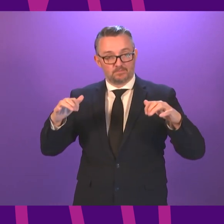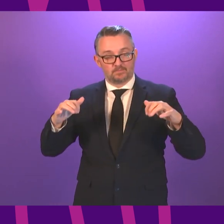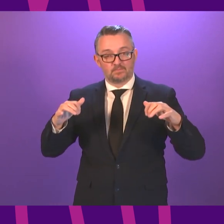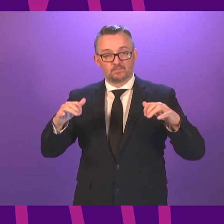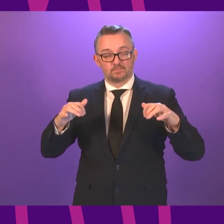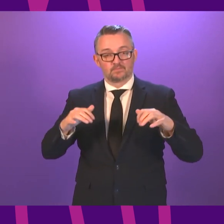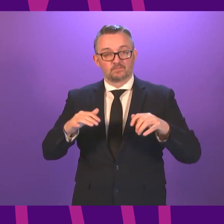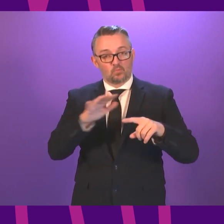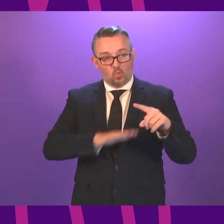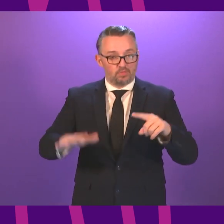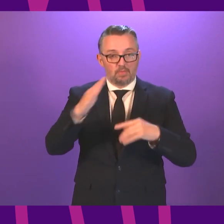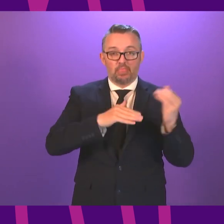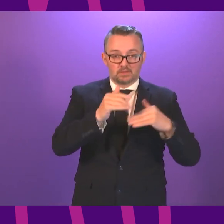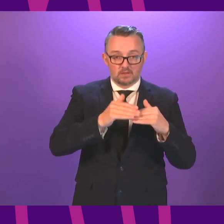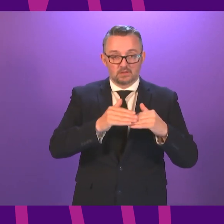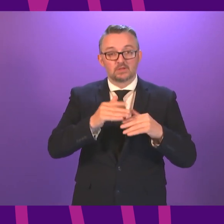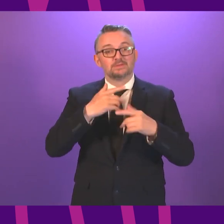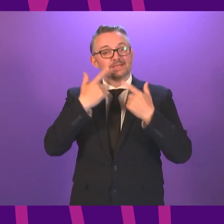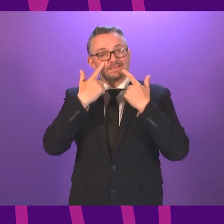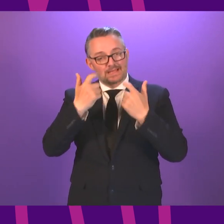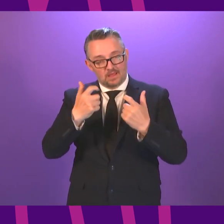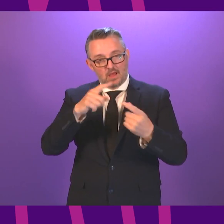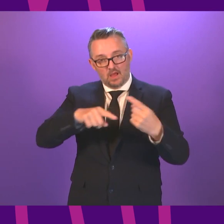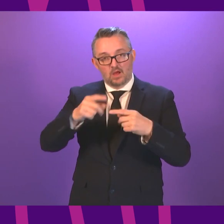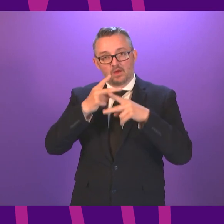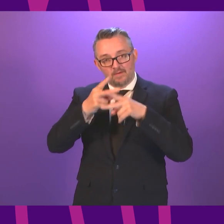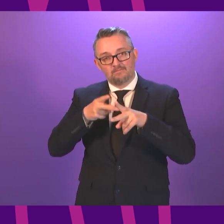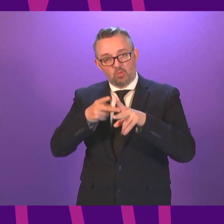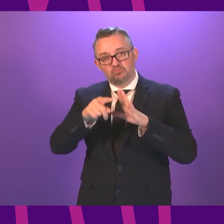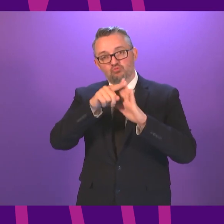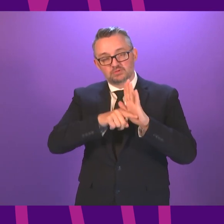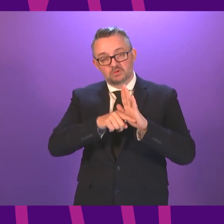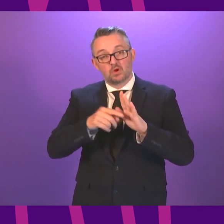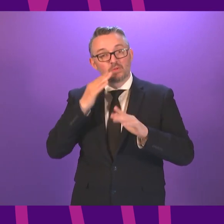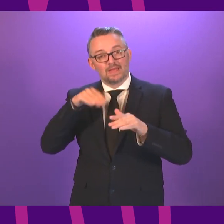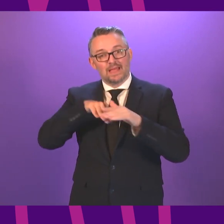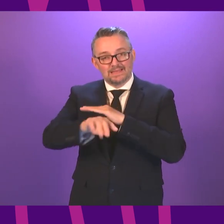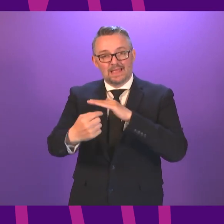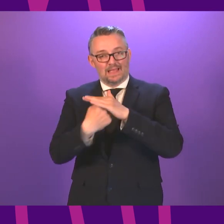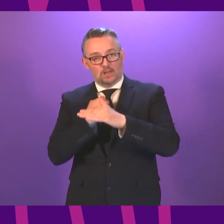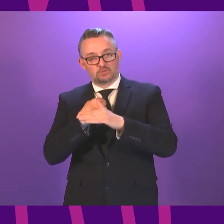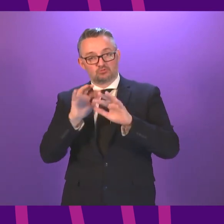across the campus and I ask that members take care to observe these measures including when entering and exiting the chamber and